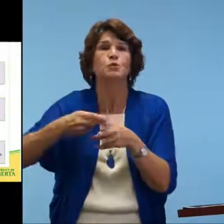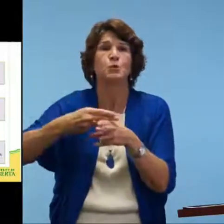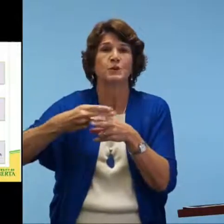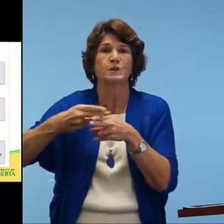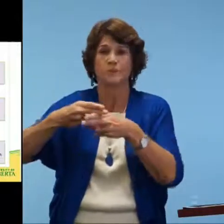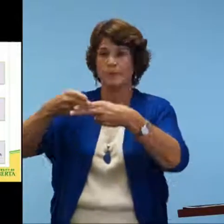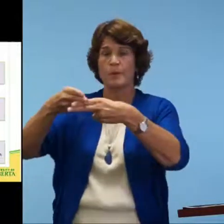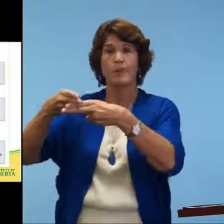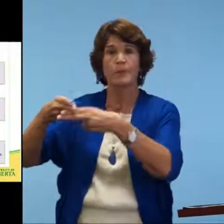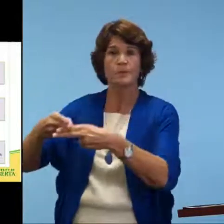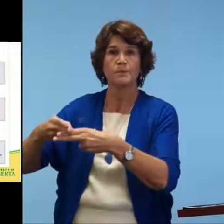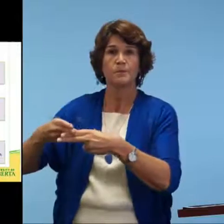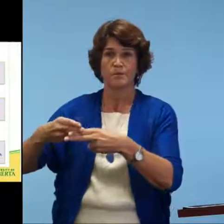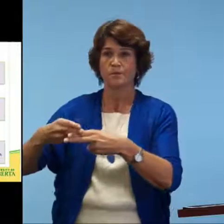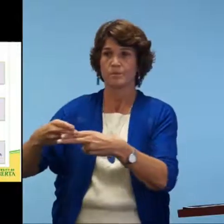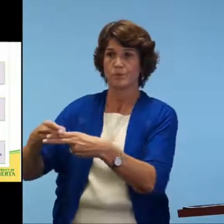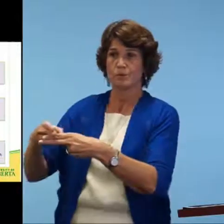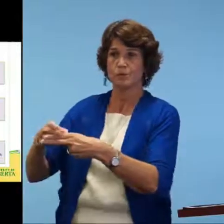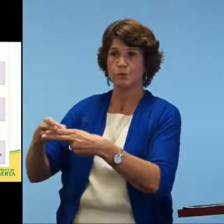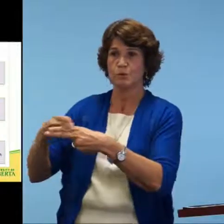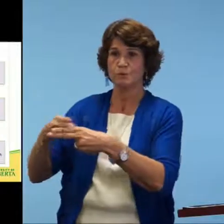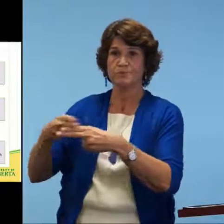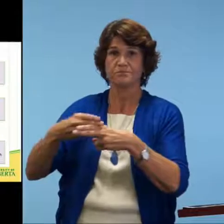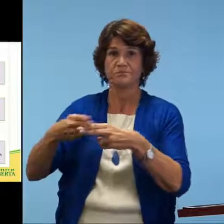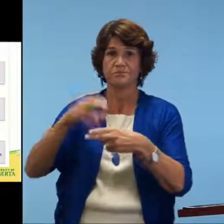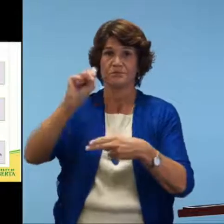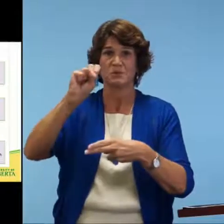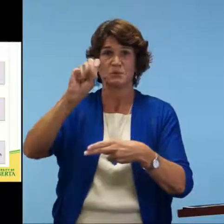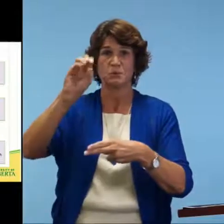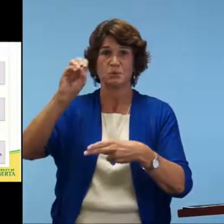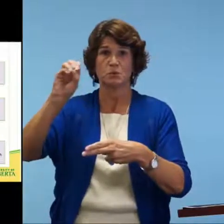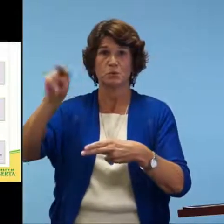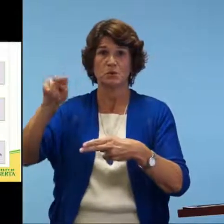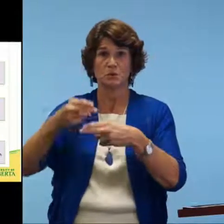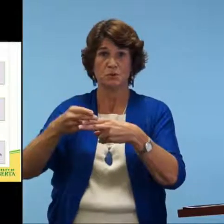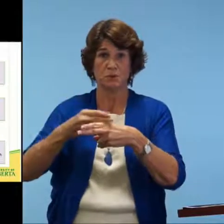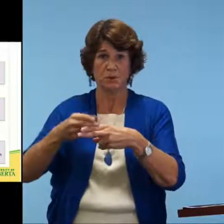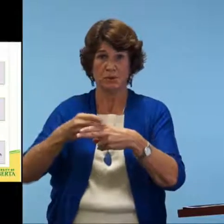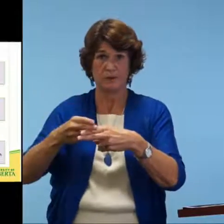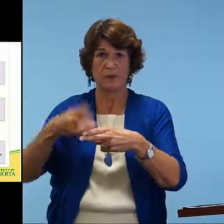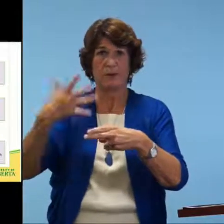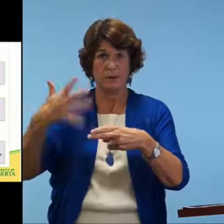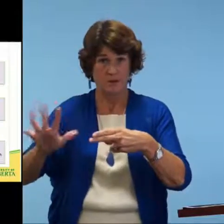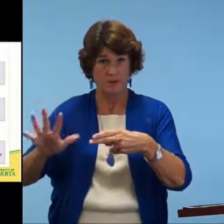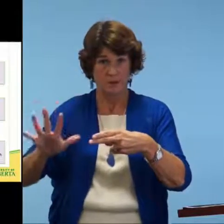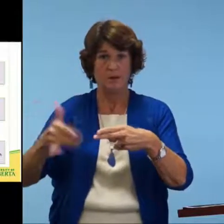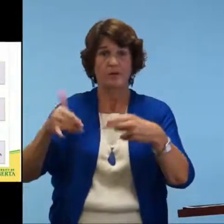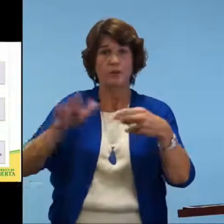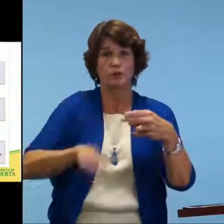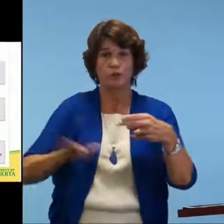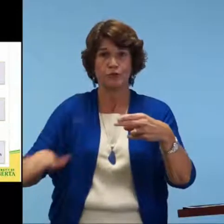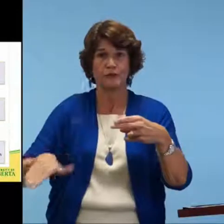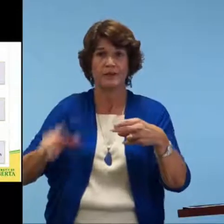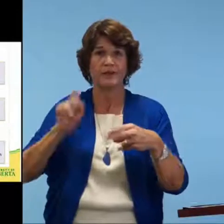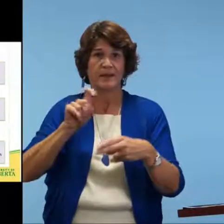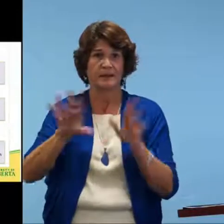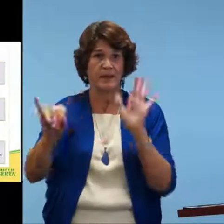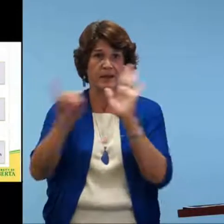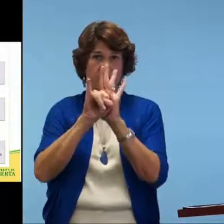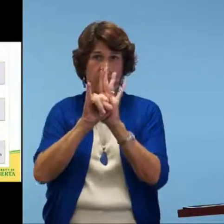And so this is, the sign cue would be soon, okay, for this particular piece, this element. And then the